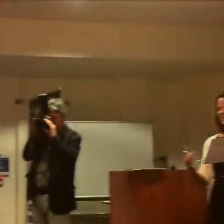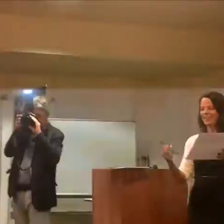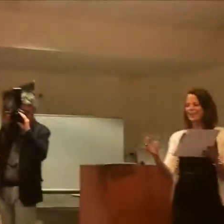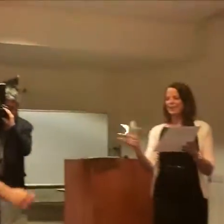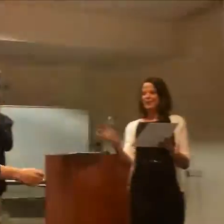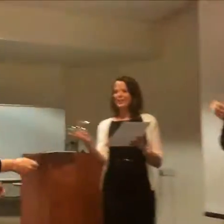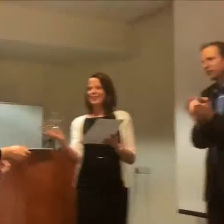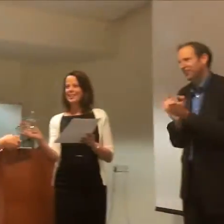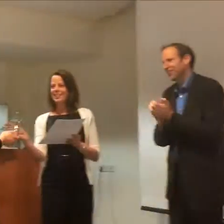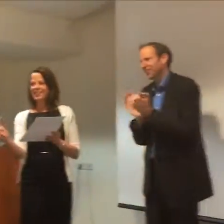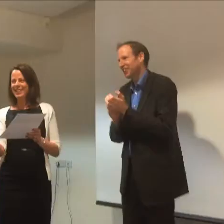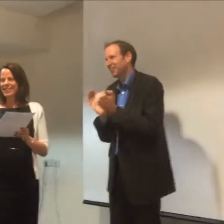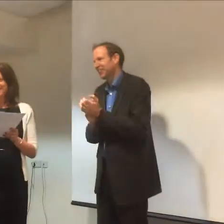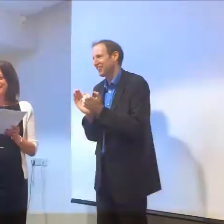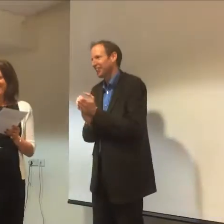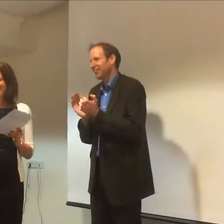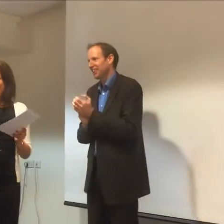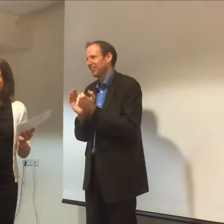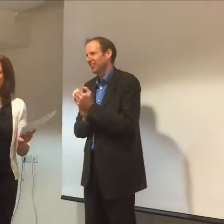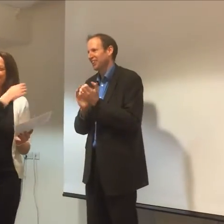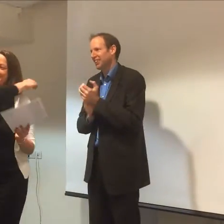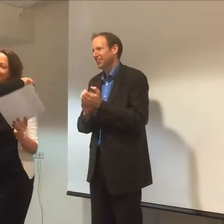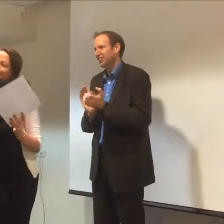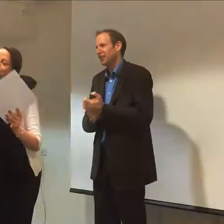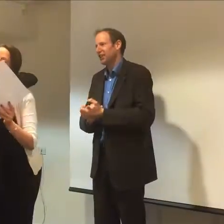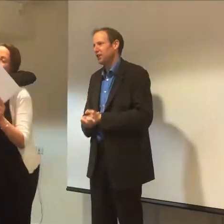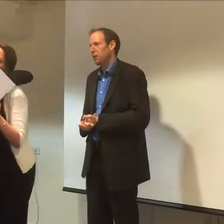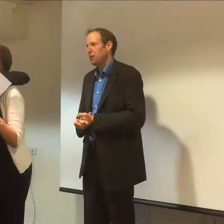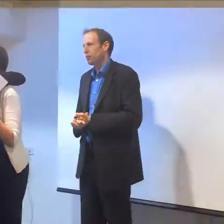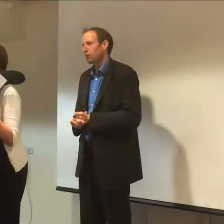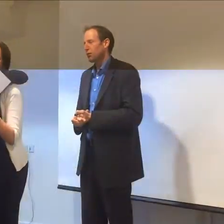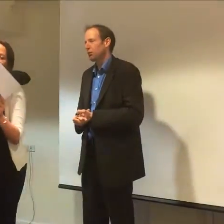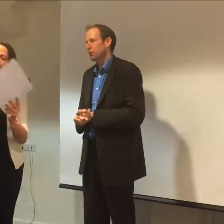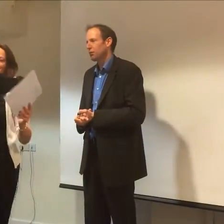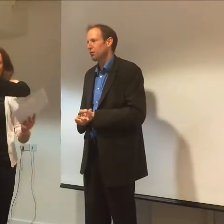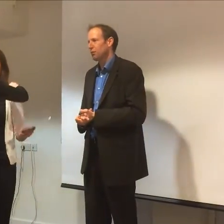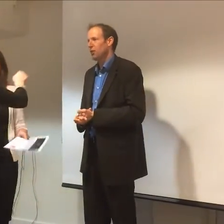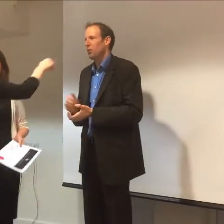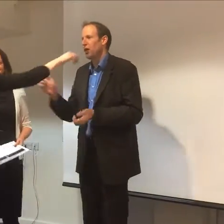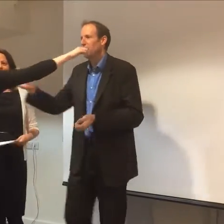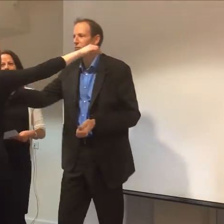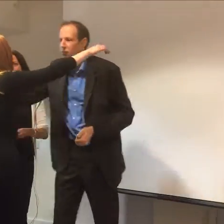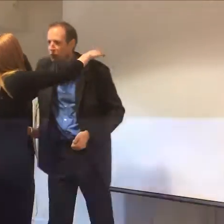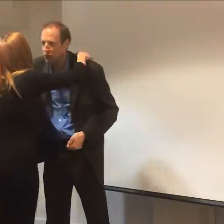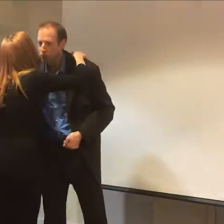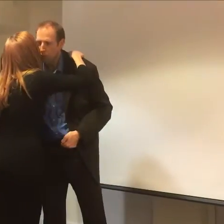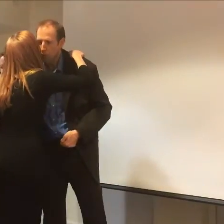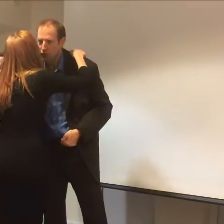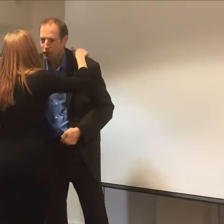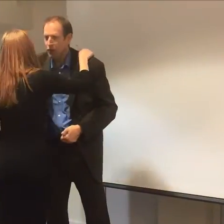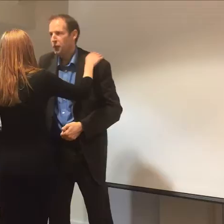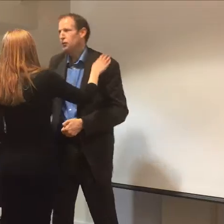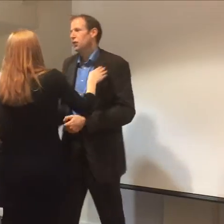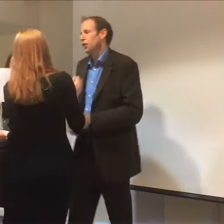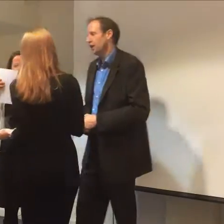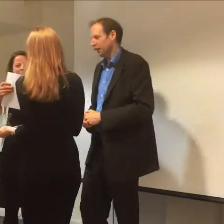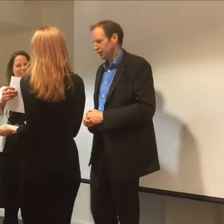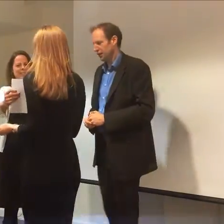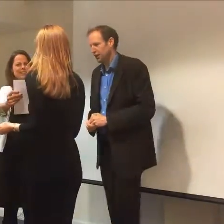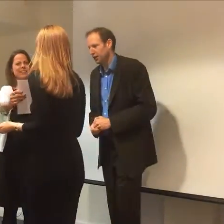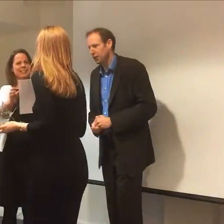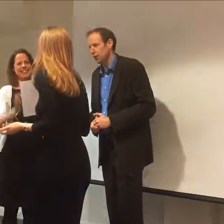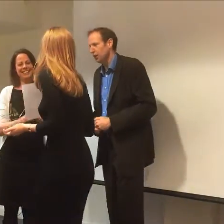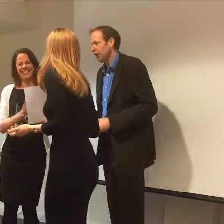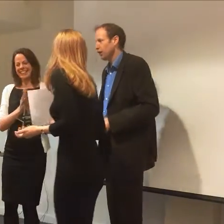What are your goals? Thank